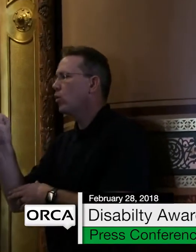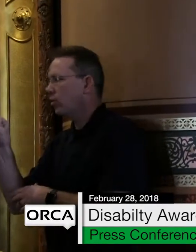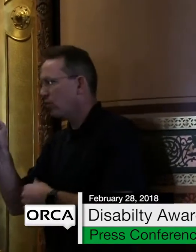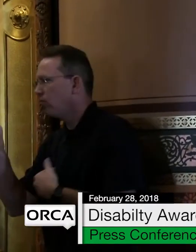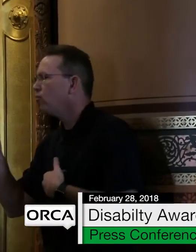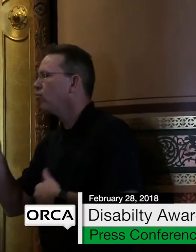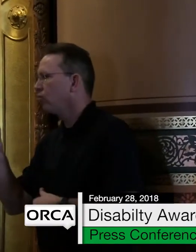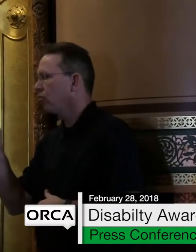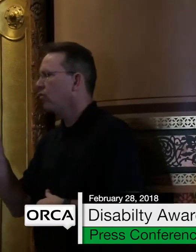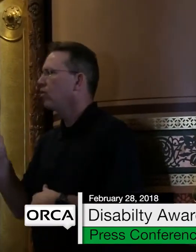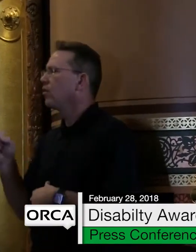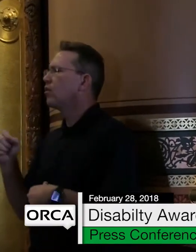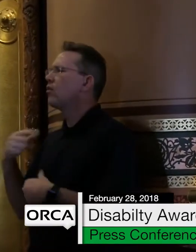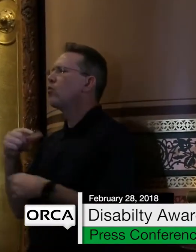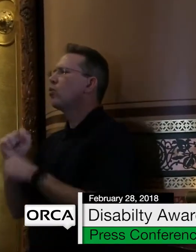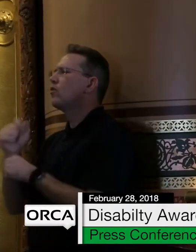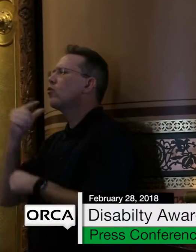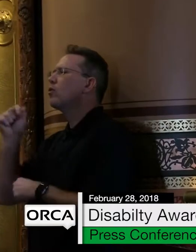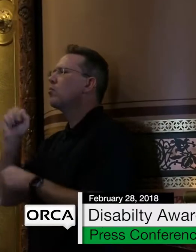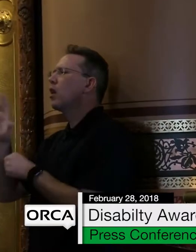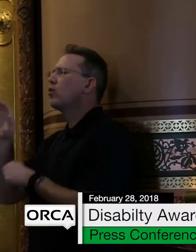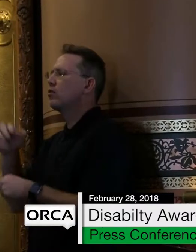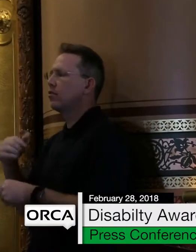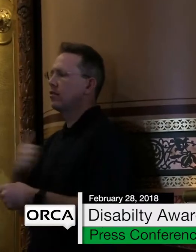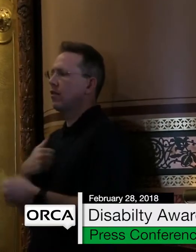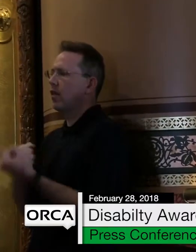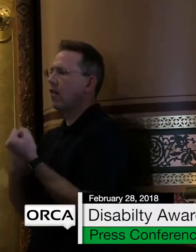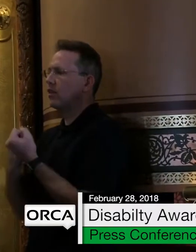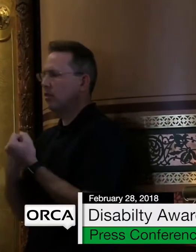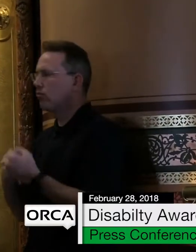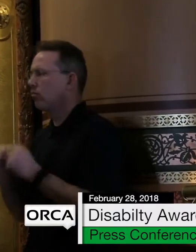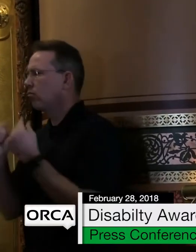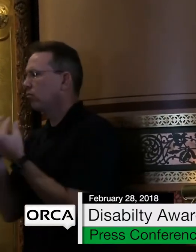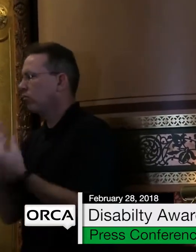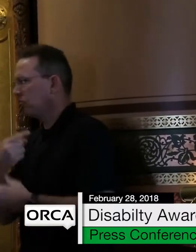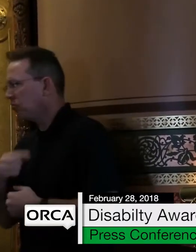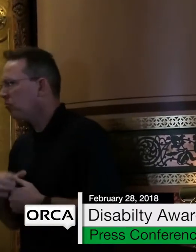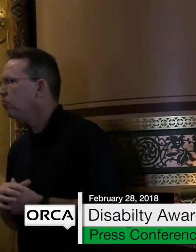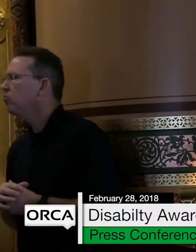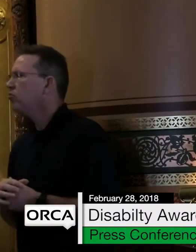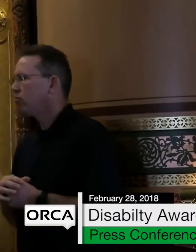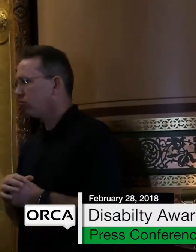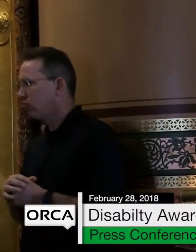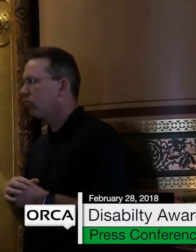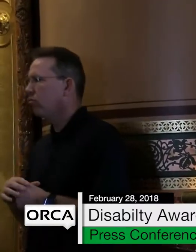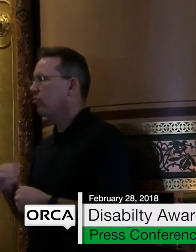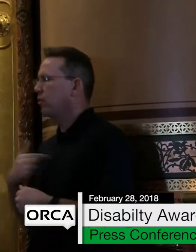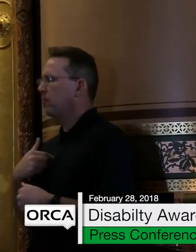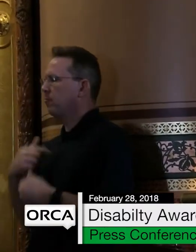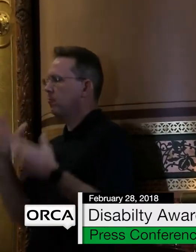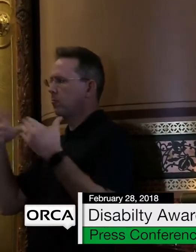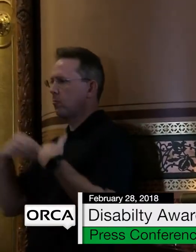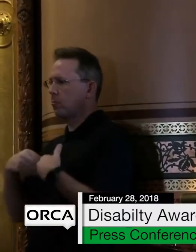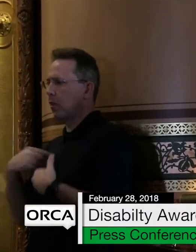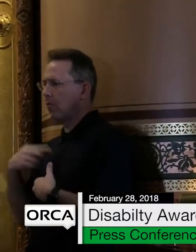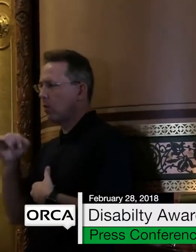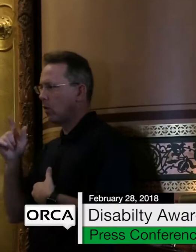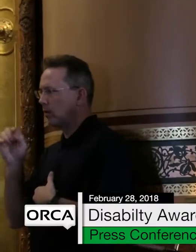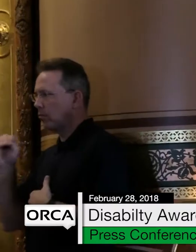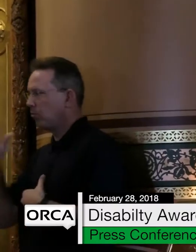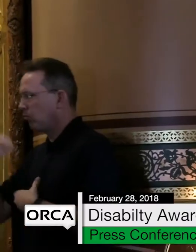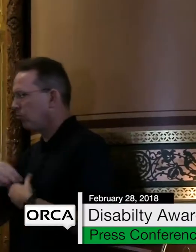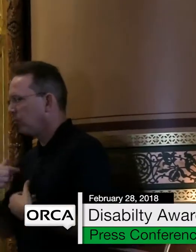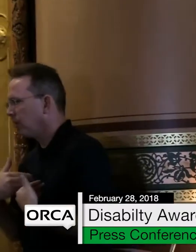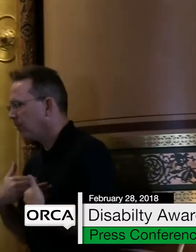Director. Then I am a person with autism and I receive developmental services. I'm here today to tell you straight